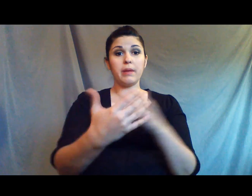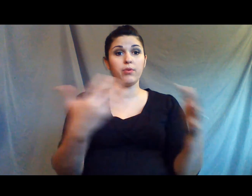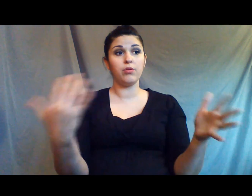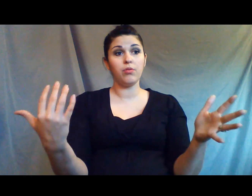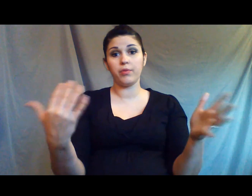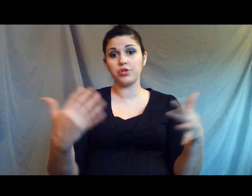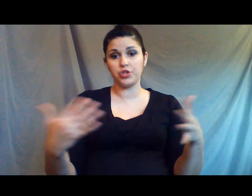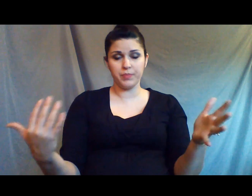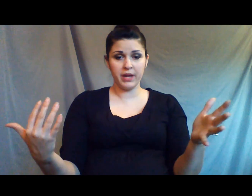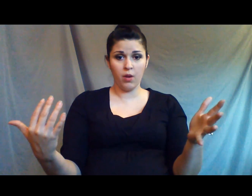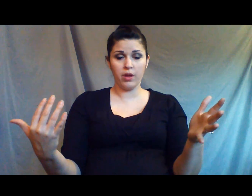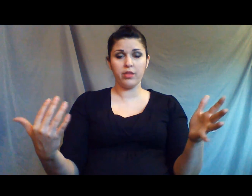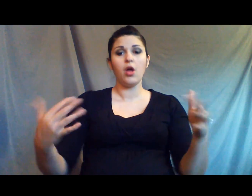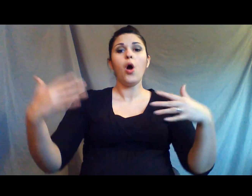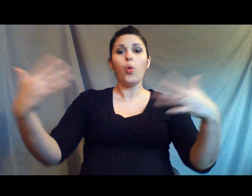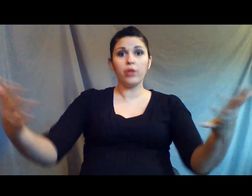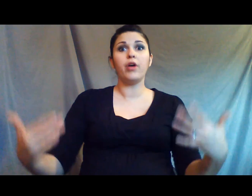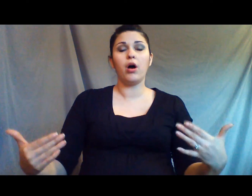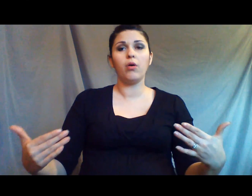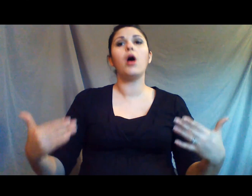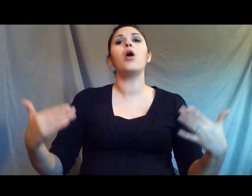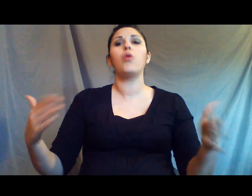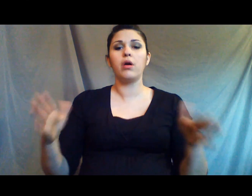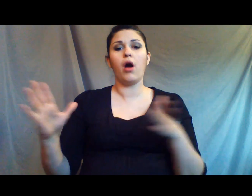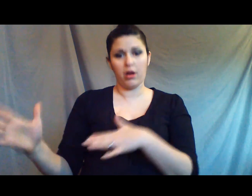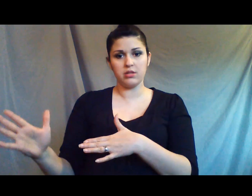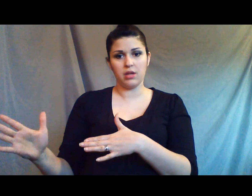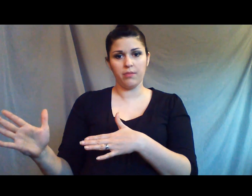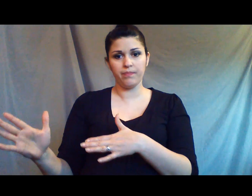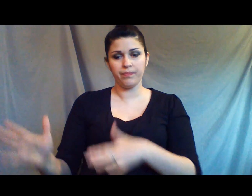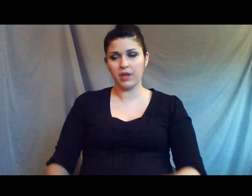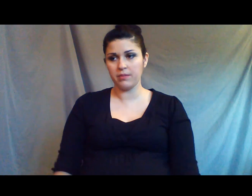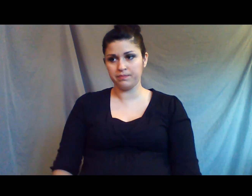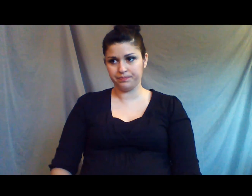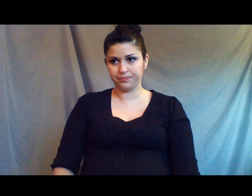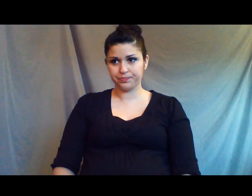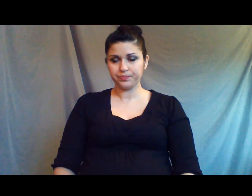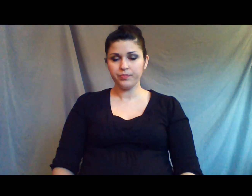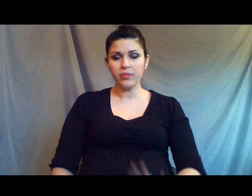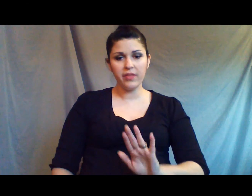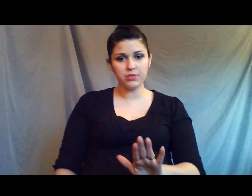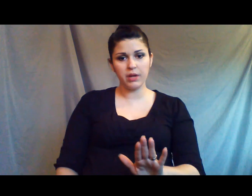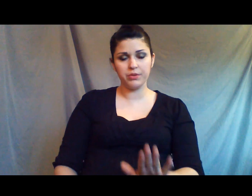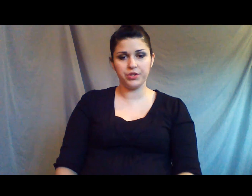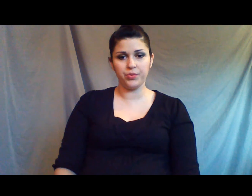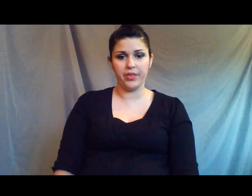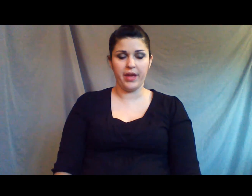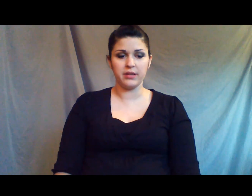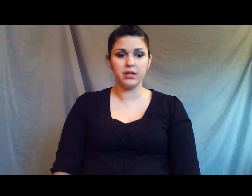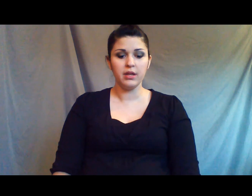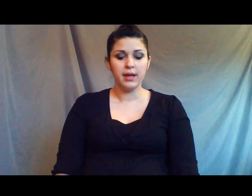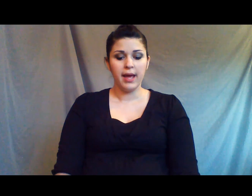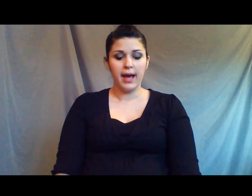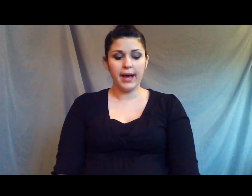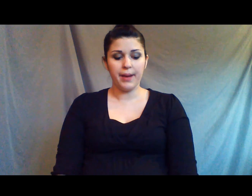people or person you're speaking with will know, oh, Arkansas. Okay? That's what I would do with that. Um,